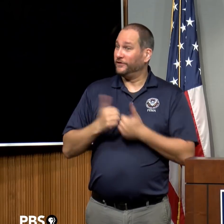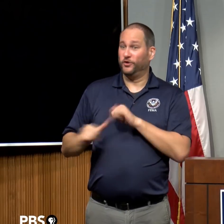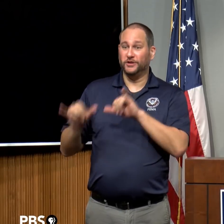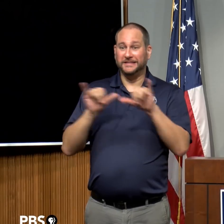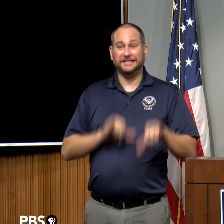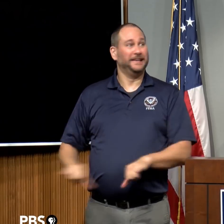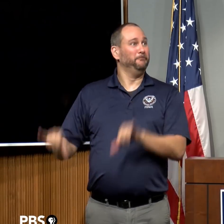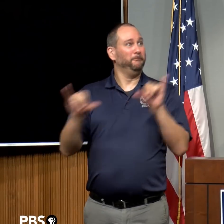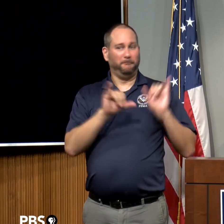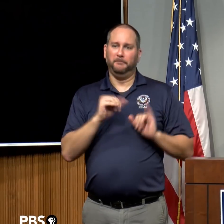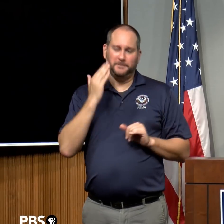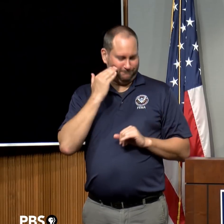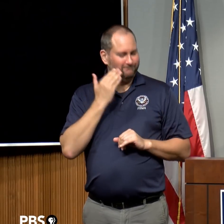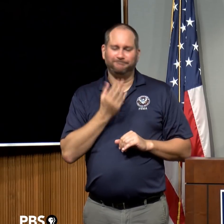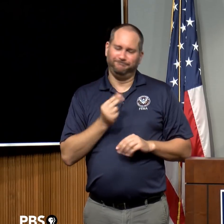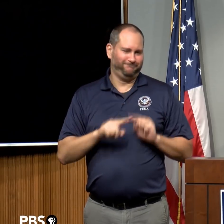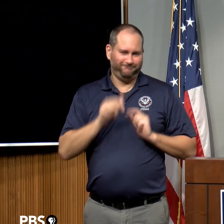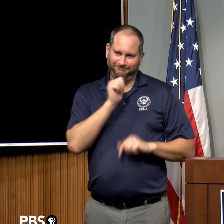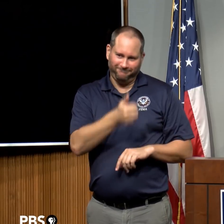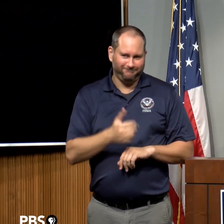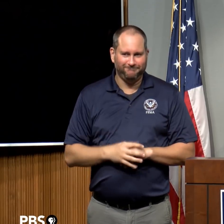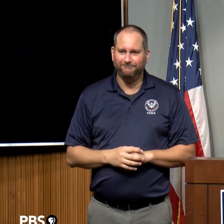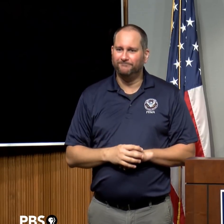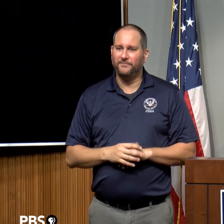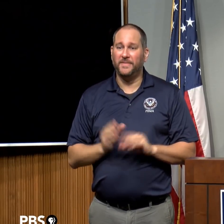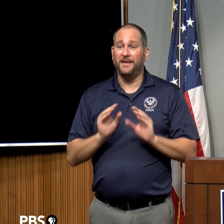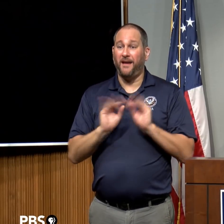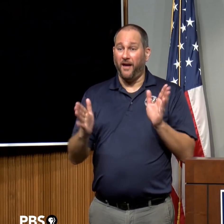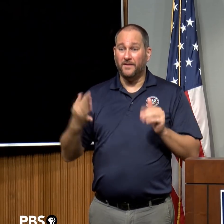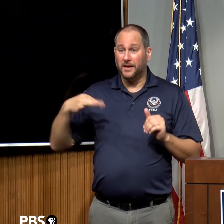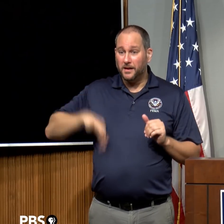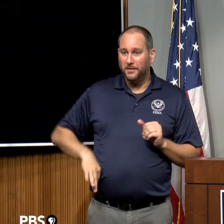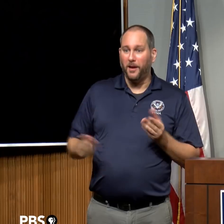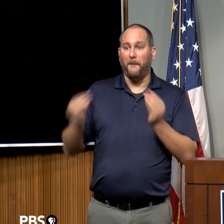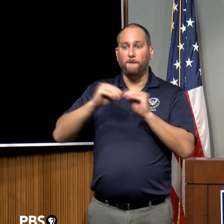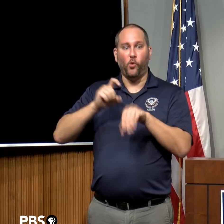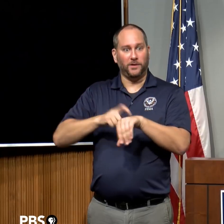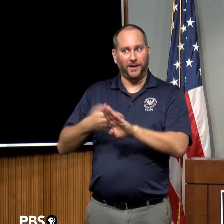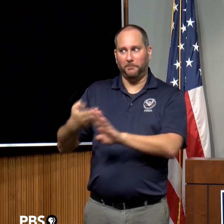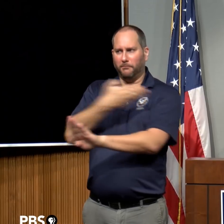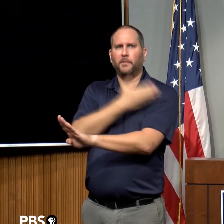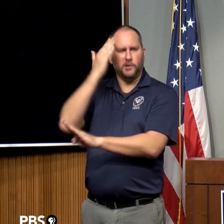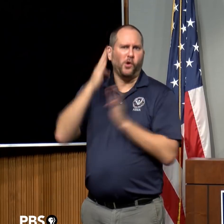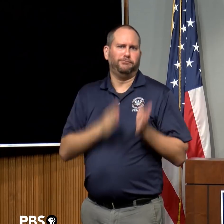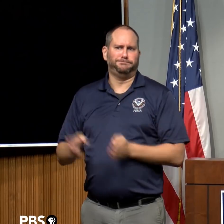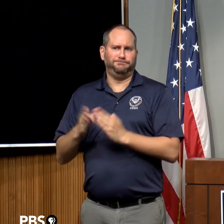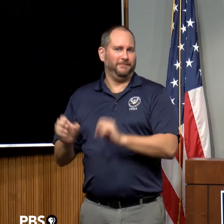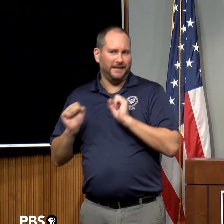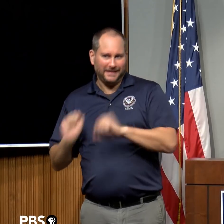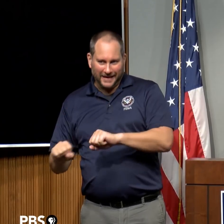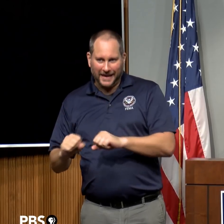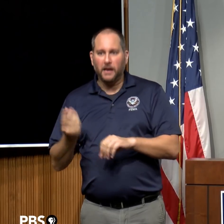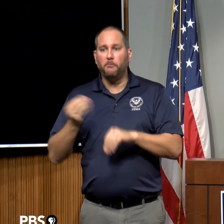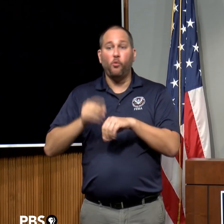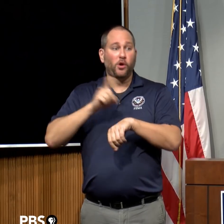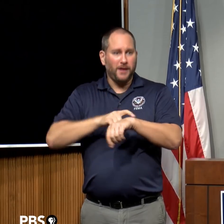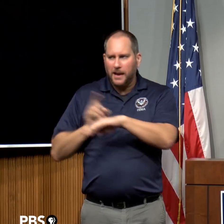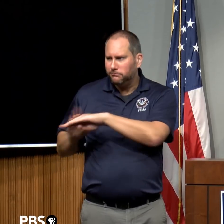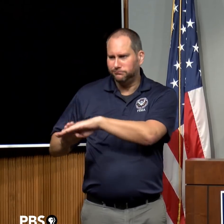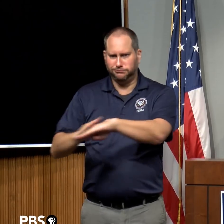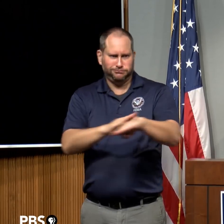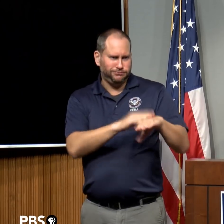way. Obviously, you know, there's benefits to having more time because you have more time to warn our citizens of the danger.